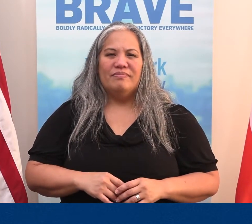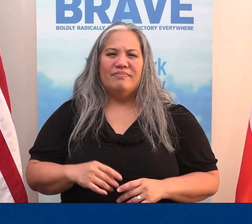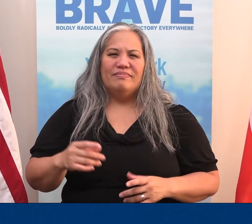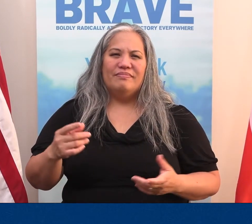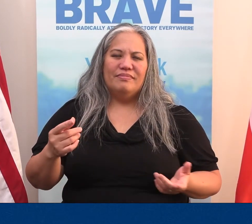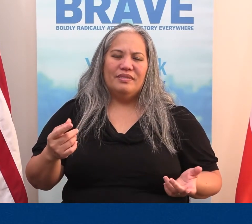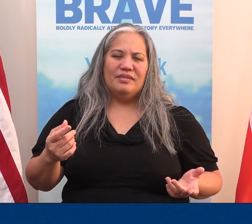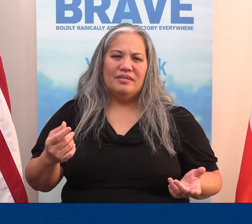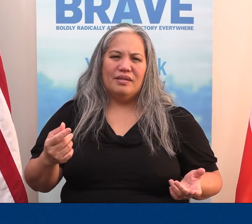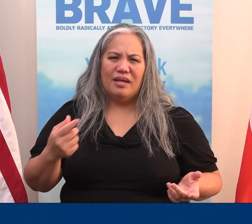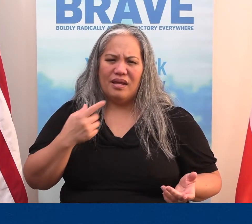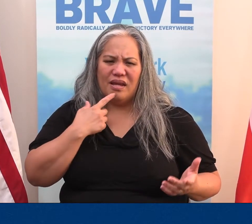You go,